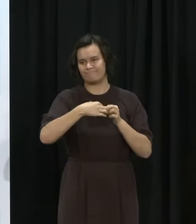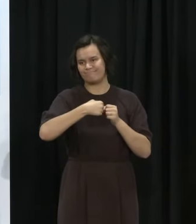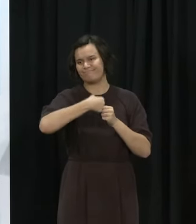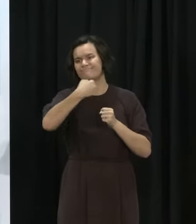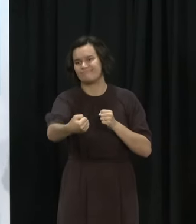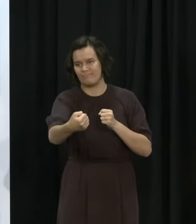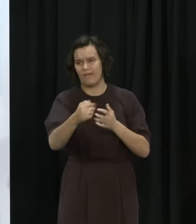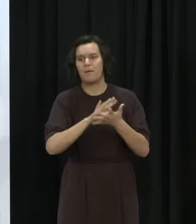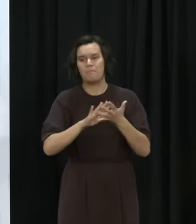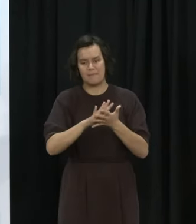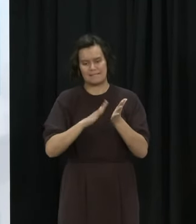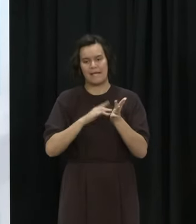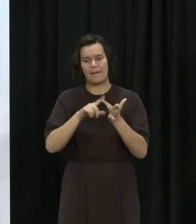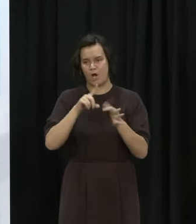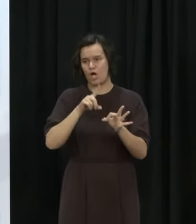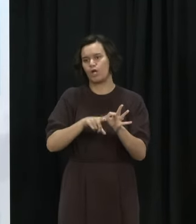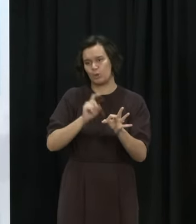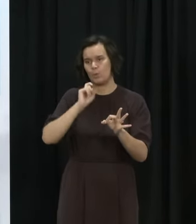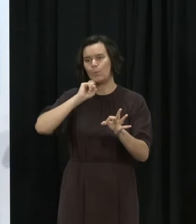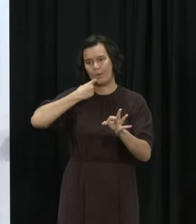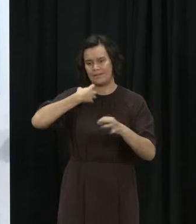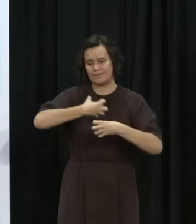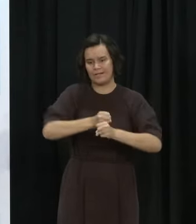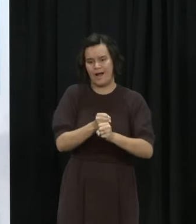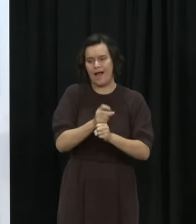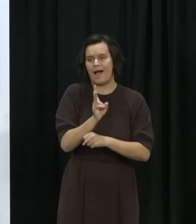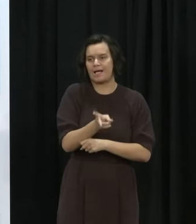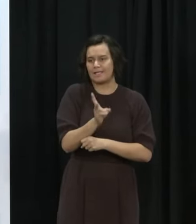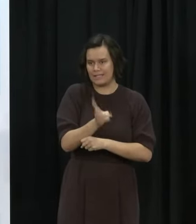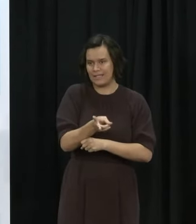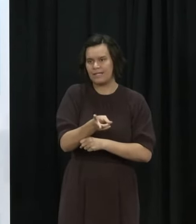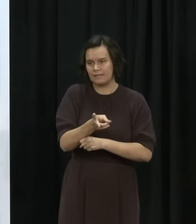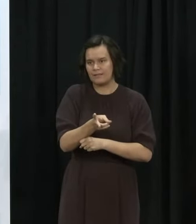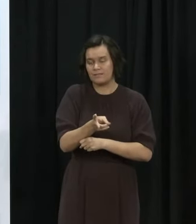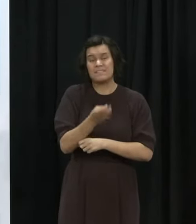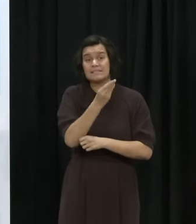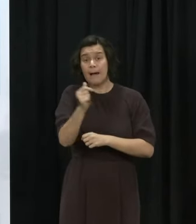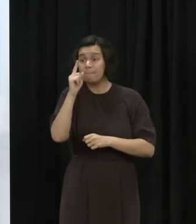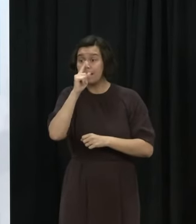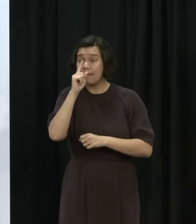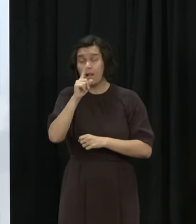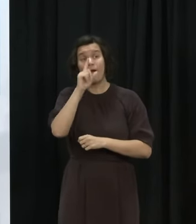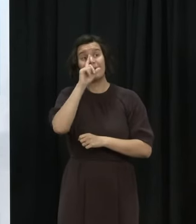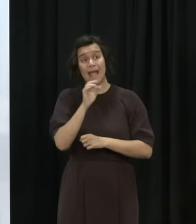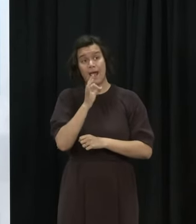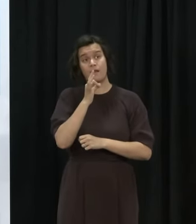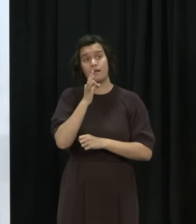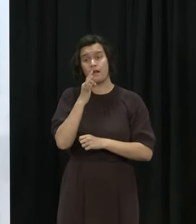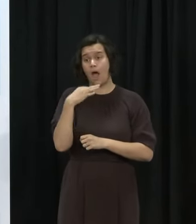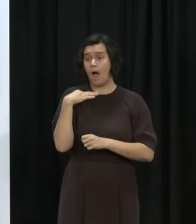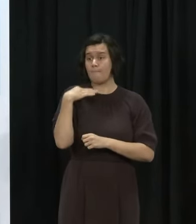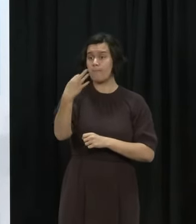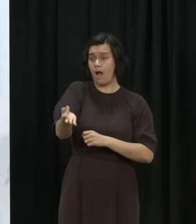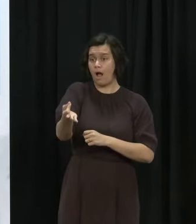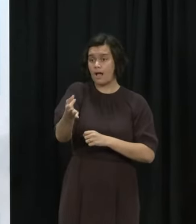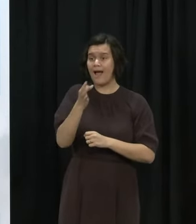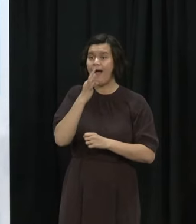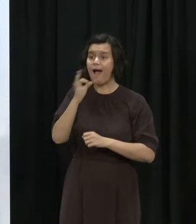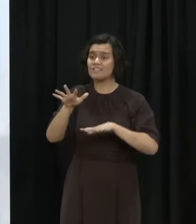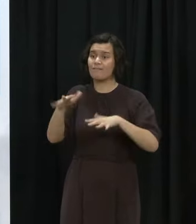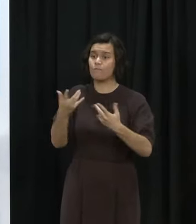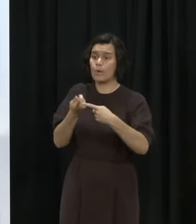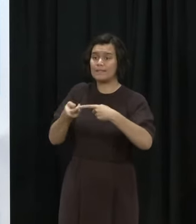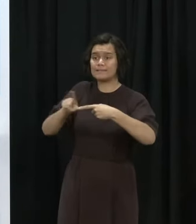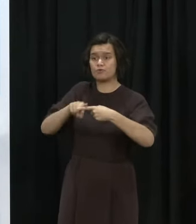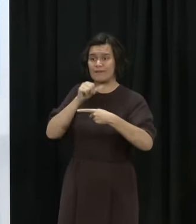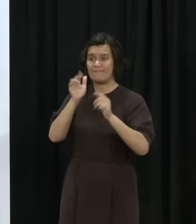looking to either secure a voucher or an emergency allocation and so we'll be working with the MIQ team to release those vouchers at a time when people have a chance to be able to